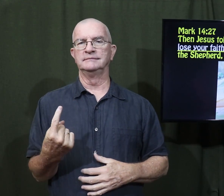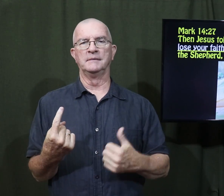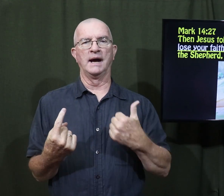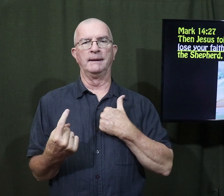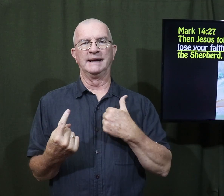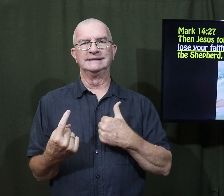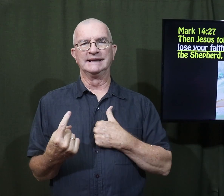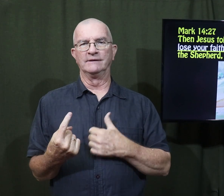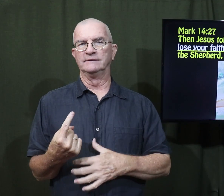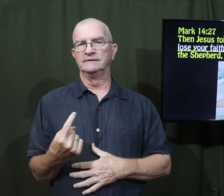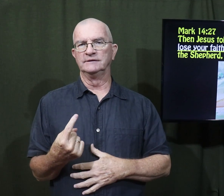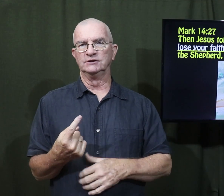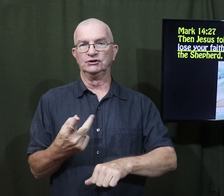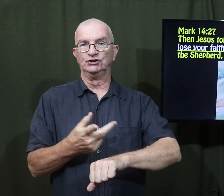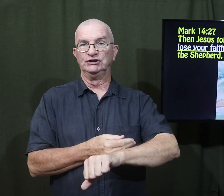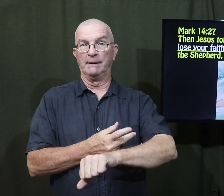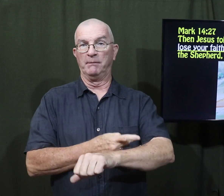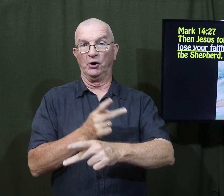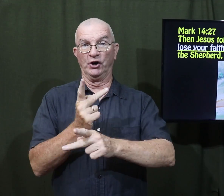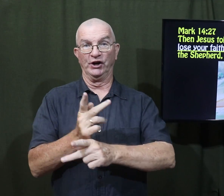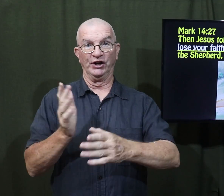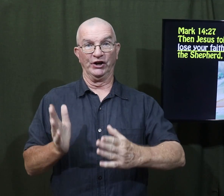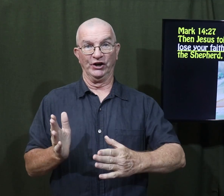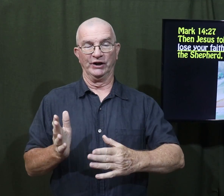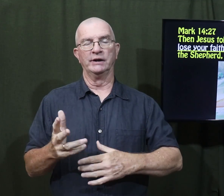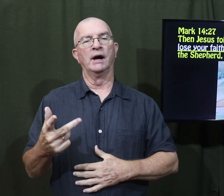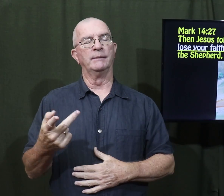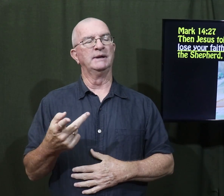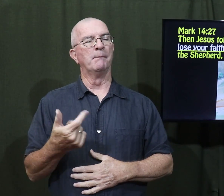And I'm going to be alone by myself, the shepherd.